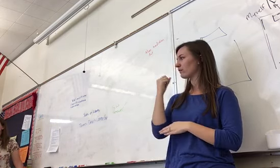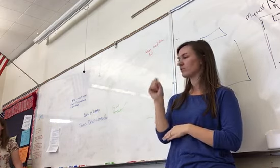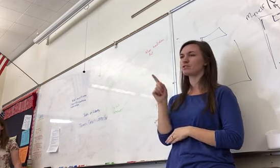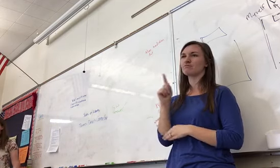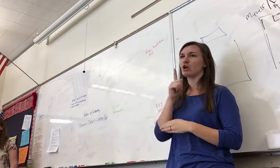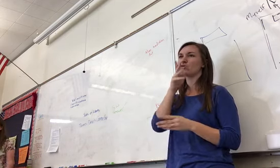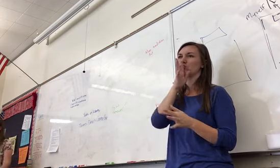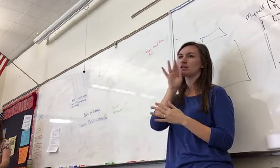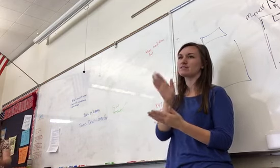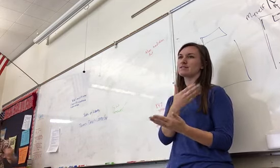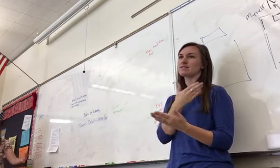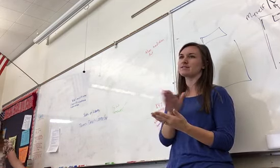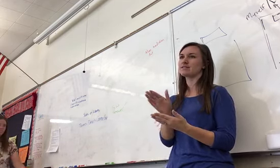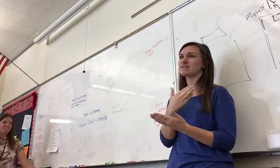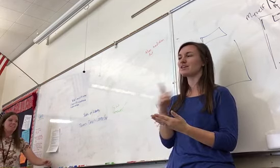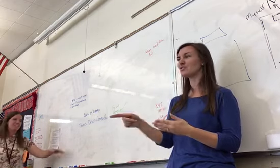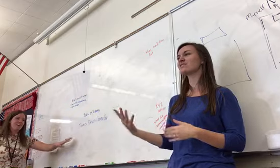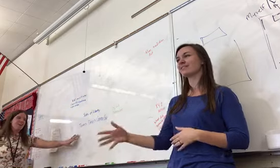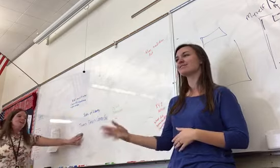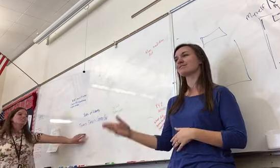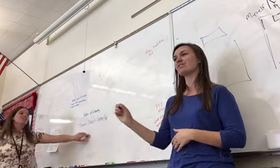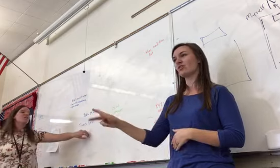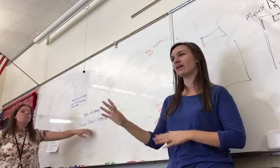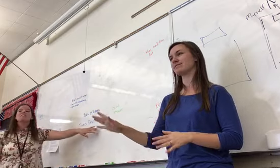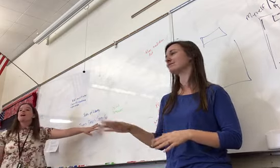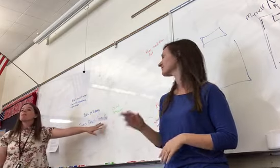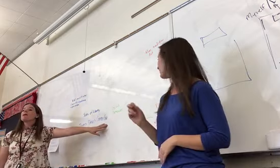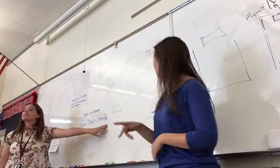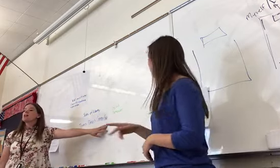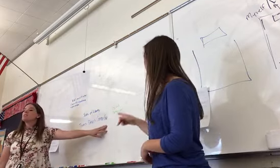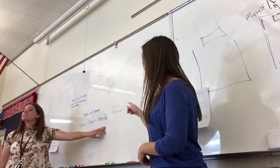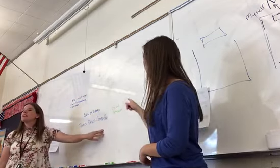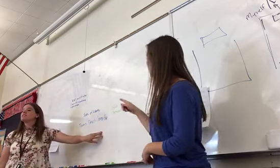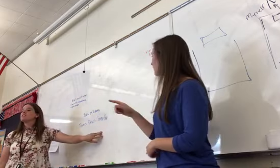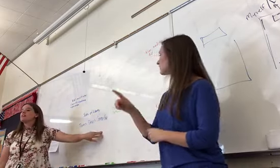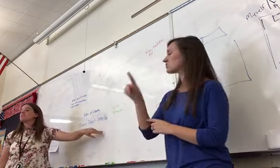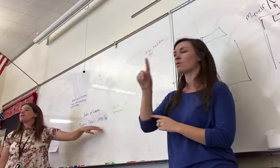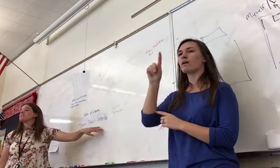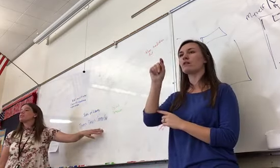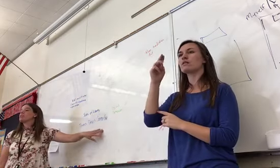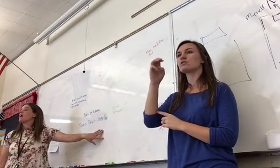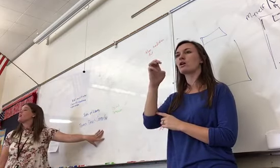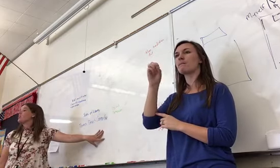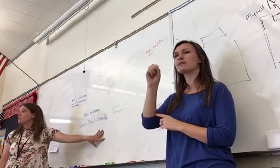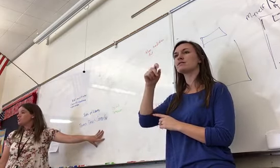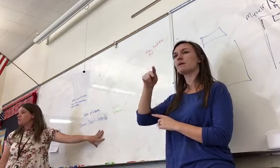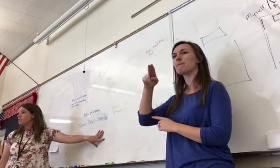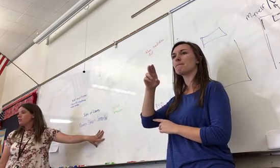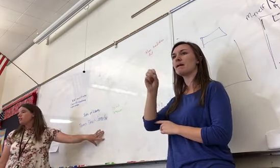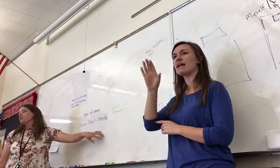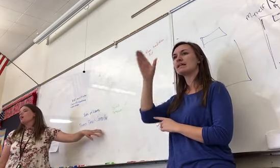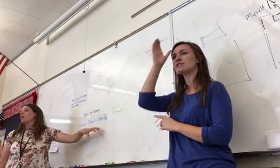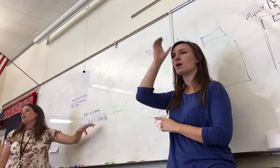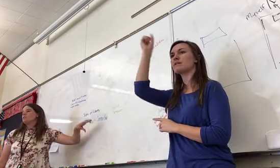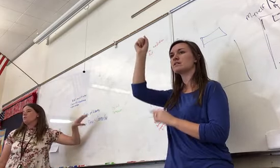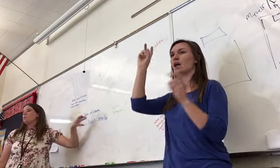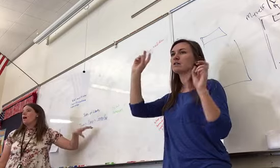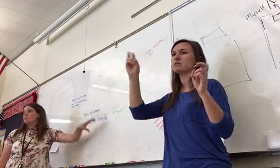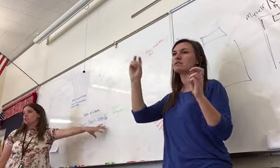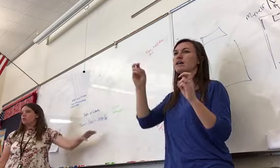could also sing the song. Yes. So where time and pain is common sense, it's basically an ideology of why we should